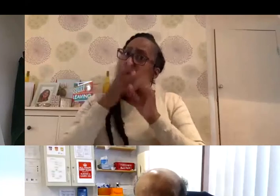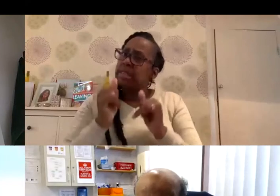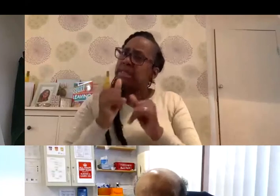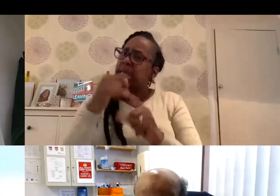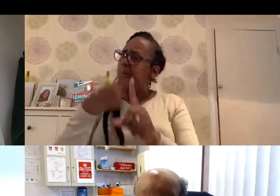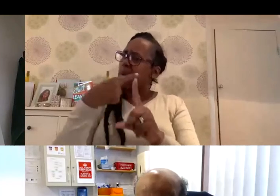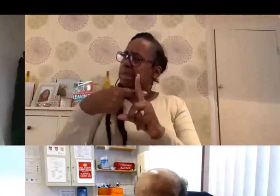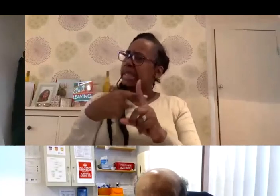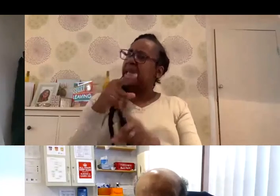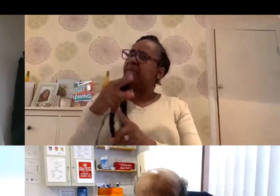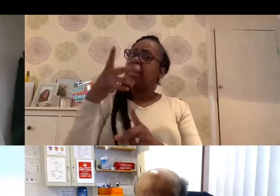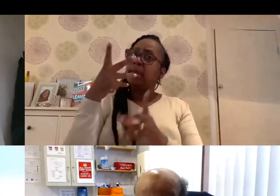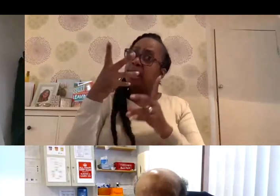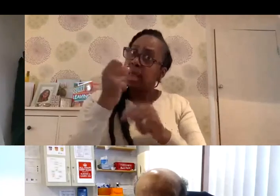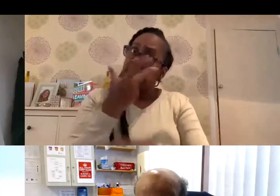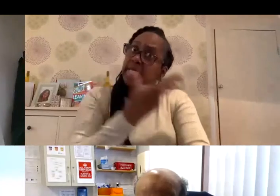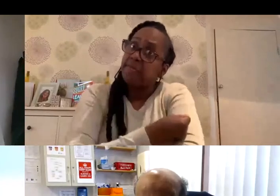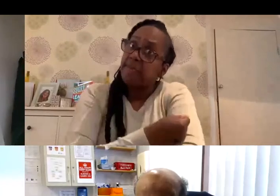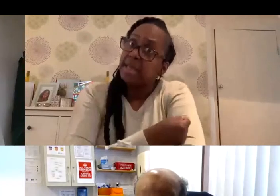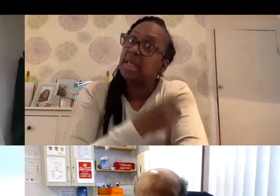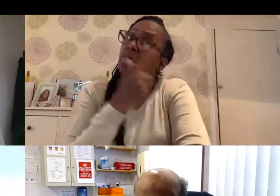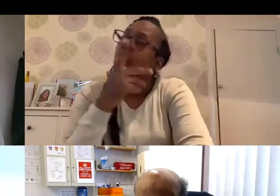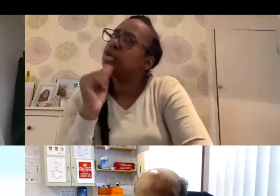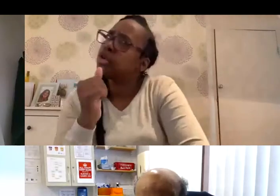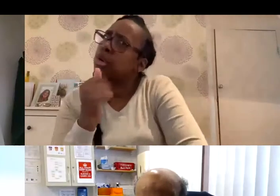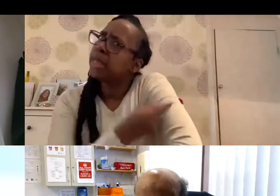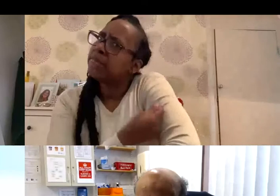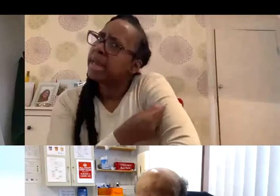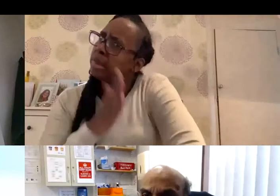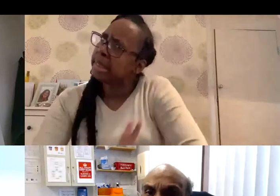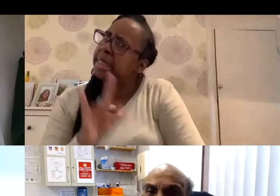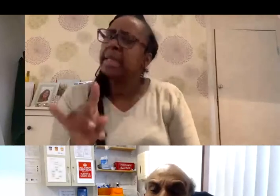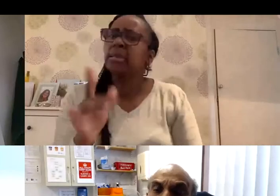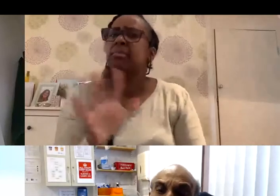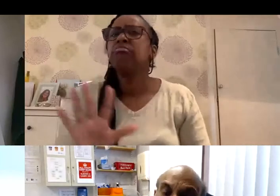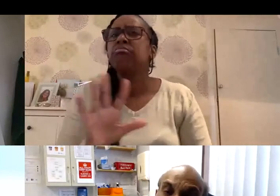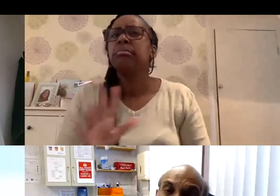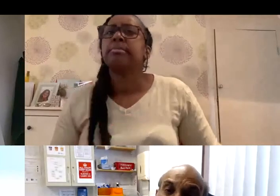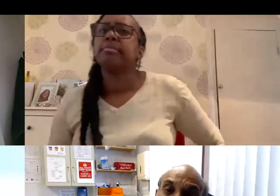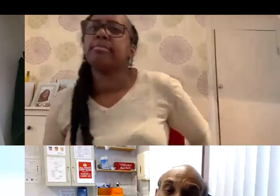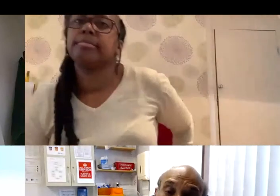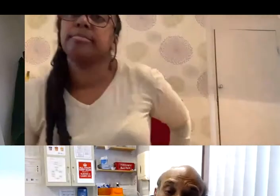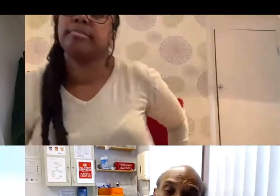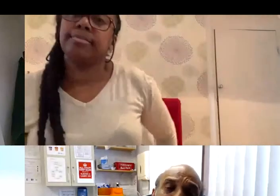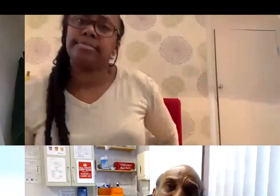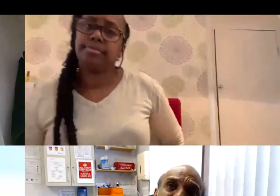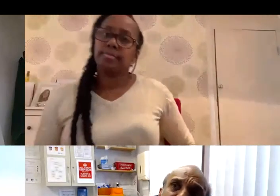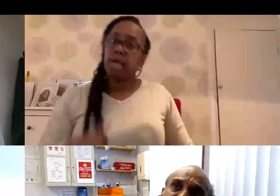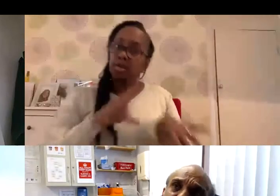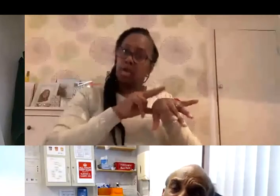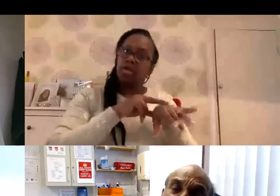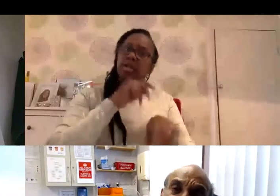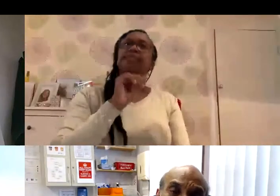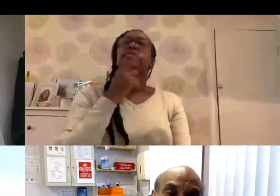can they still get the vaccine? And should they still get the vaccine? Do they still need it? Yes. You see, if you develop